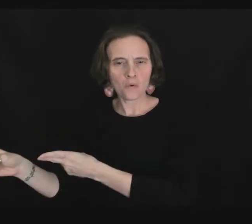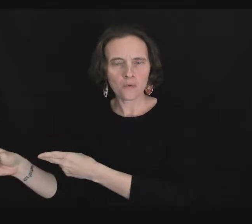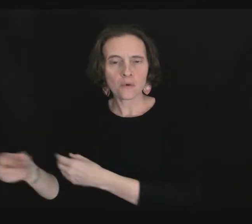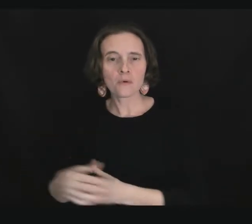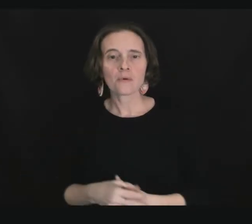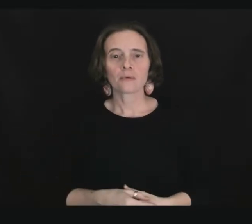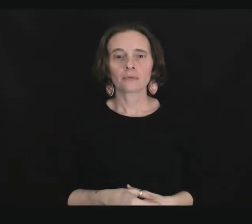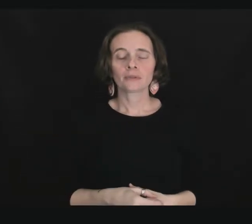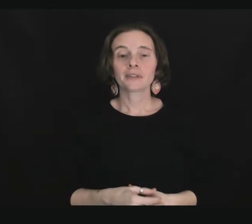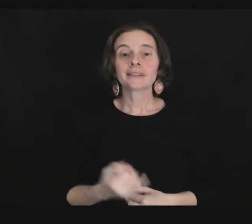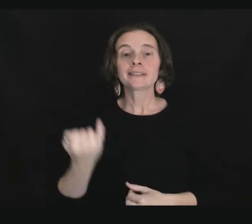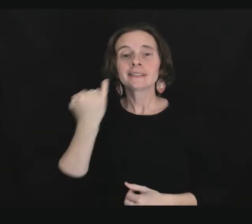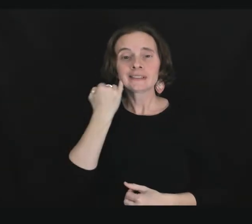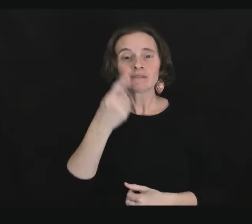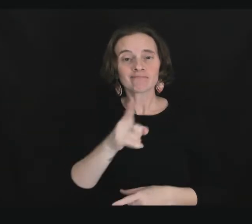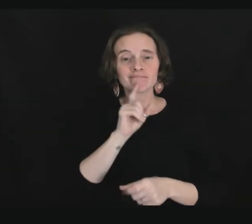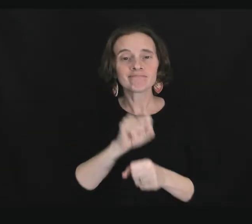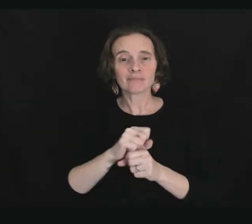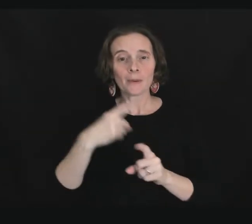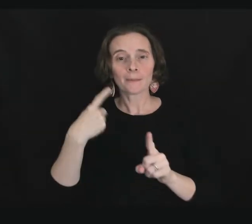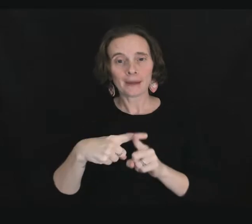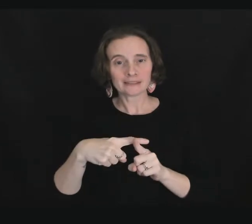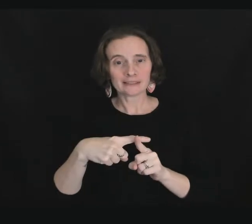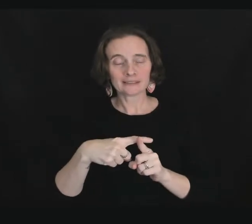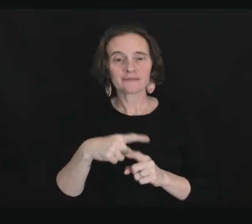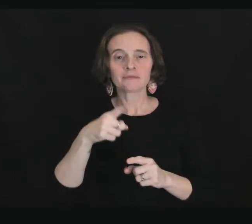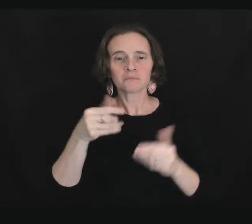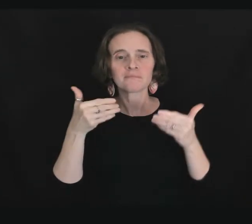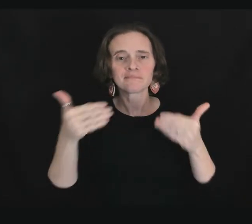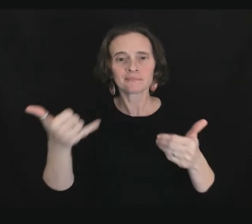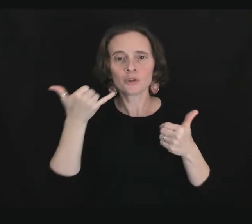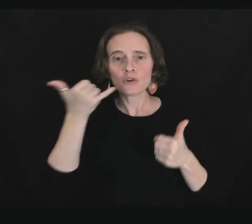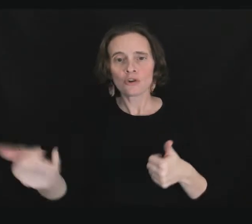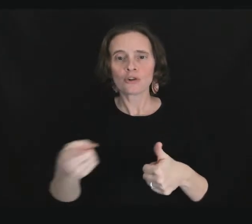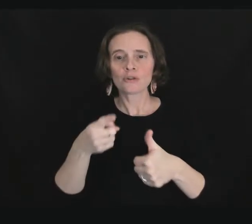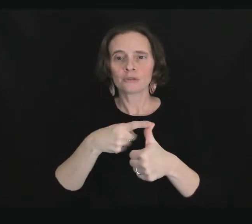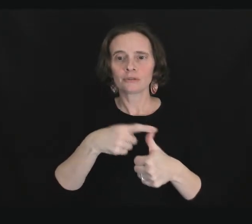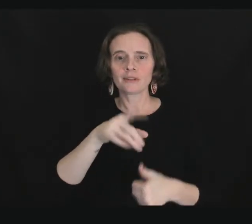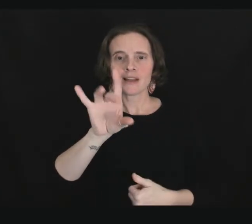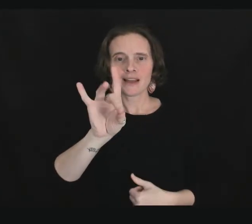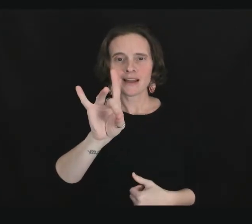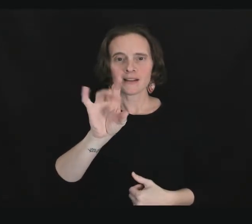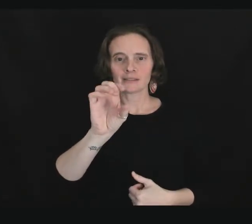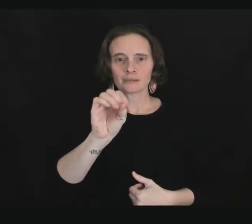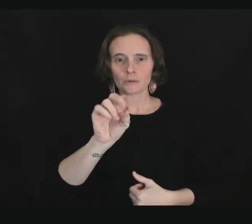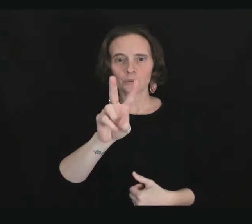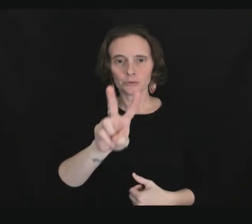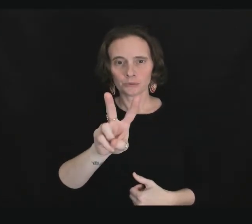can. Throw the swab in the trash. Open up the test strip.